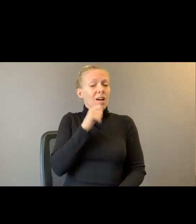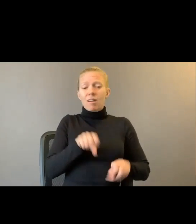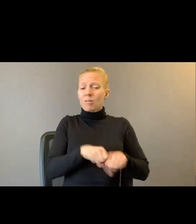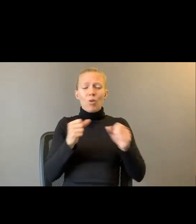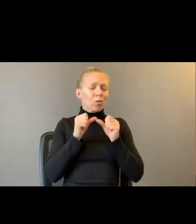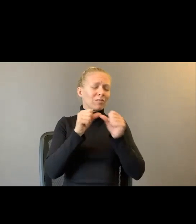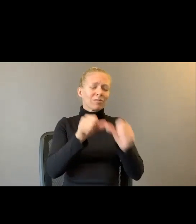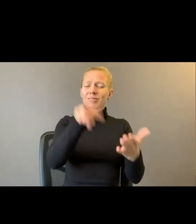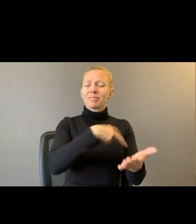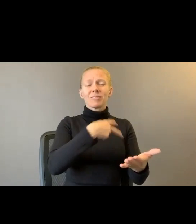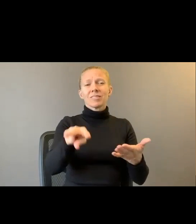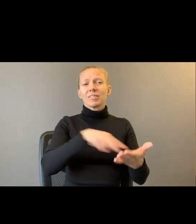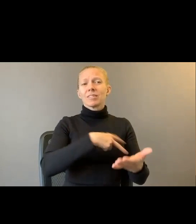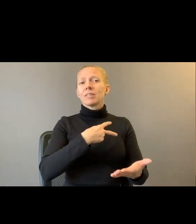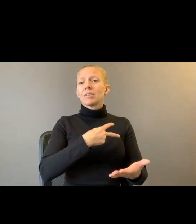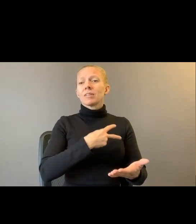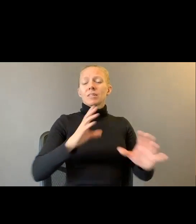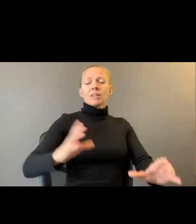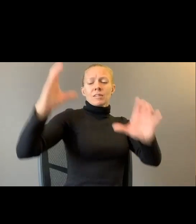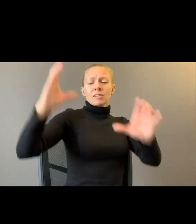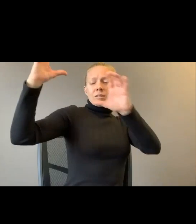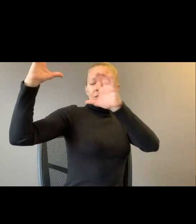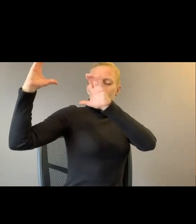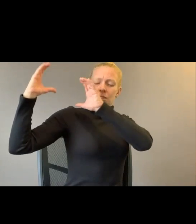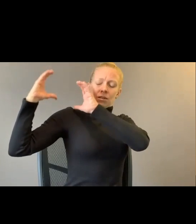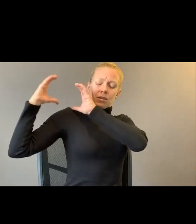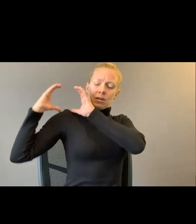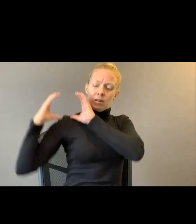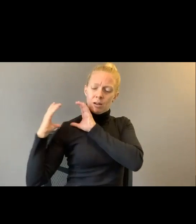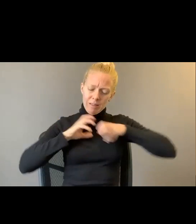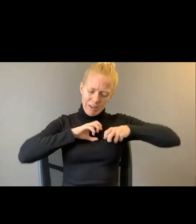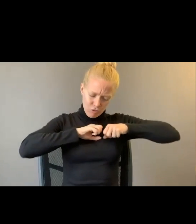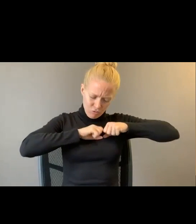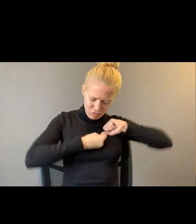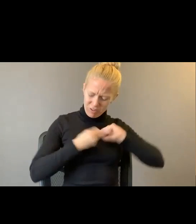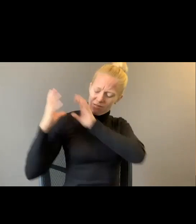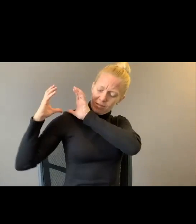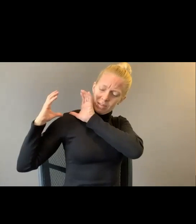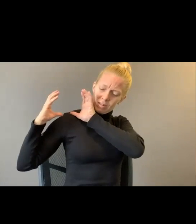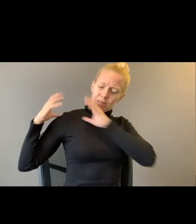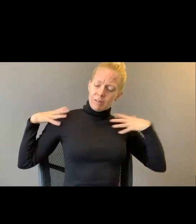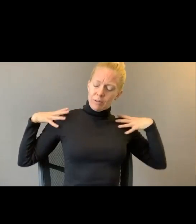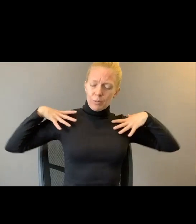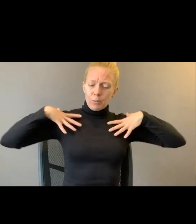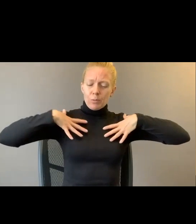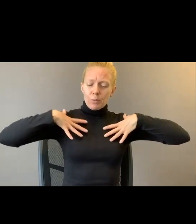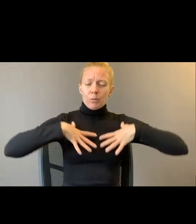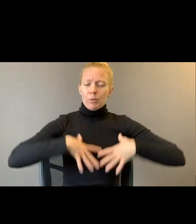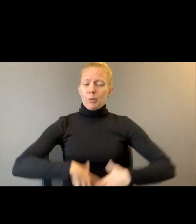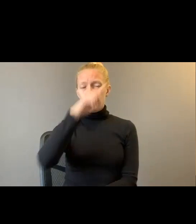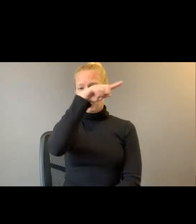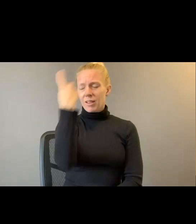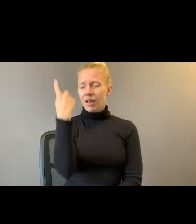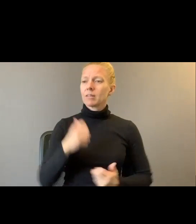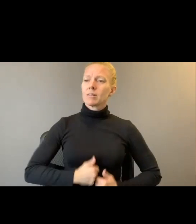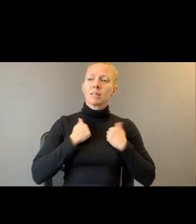Bale of grief on my back, opening into something black I wear. A life of flesh, like